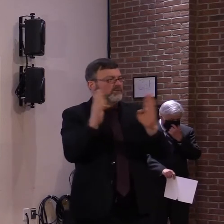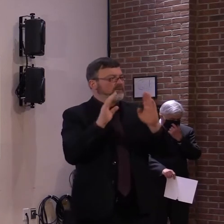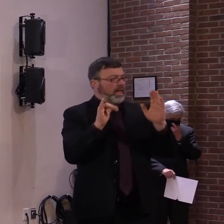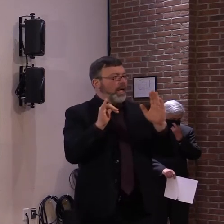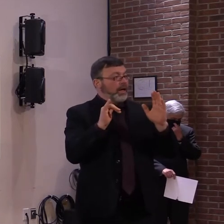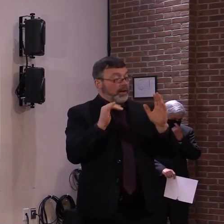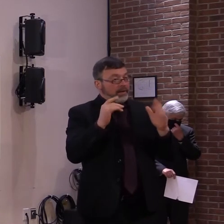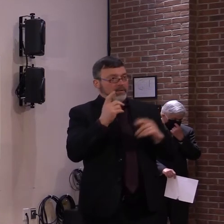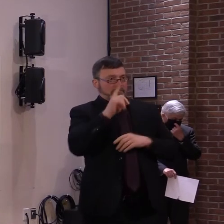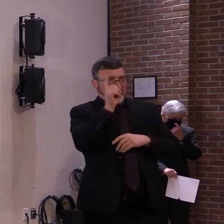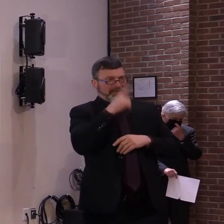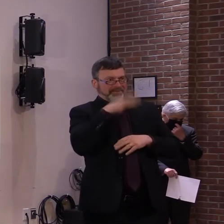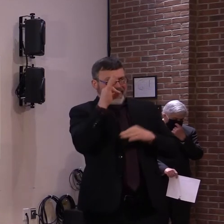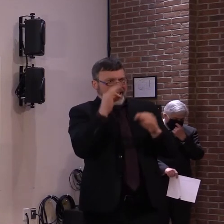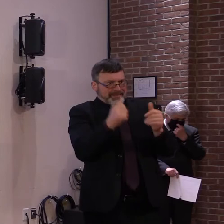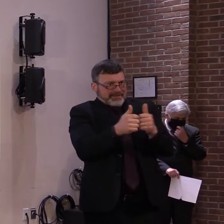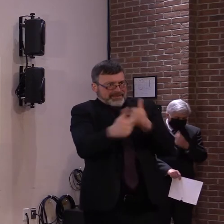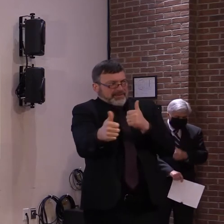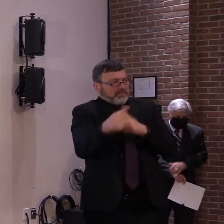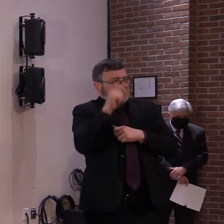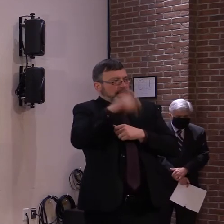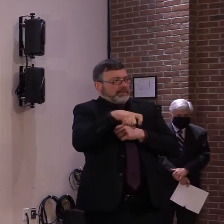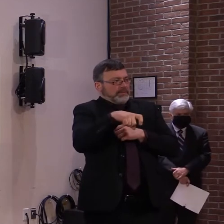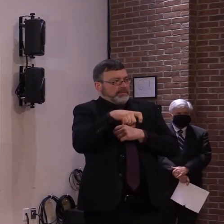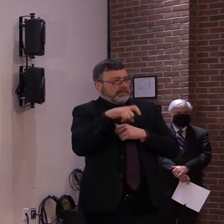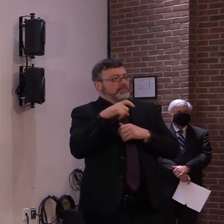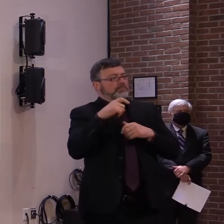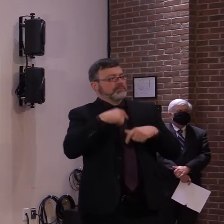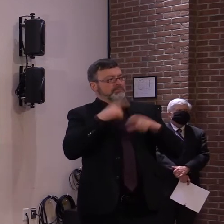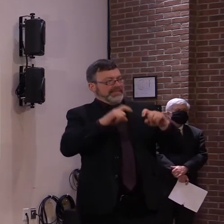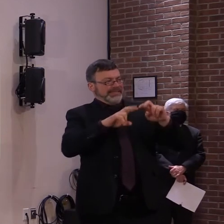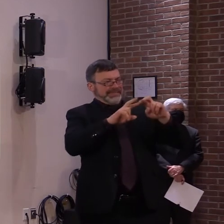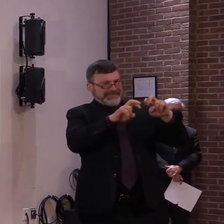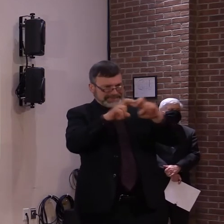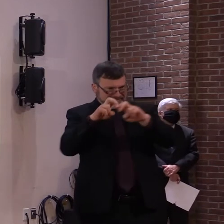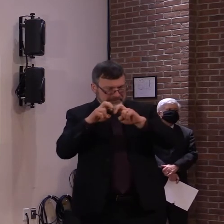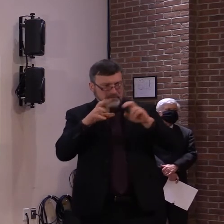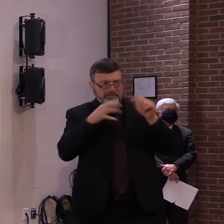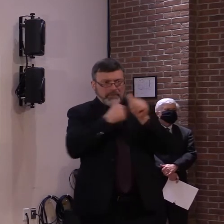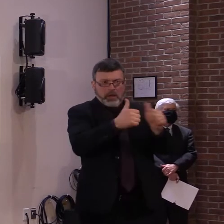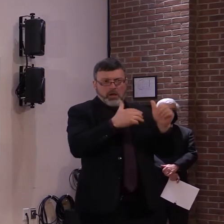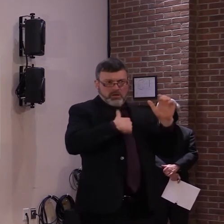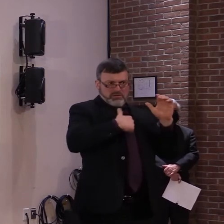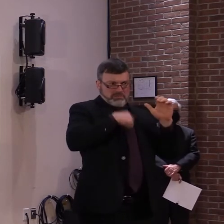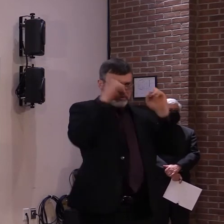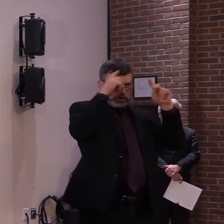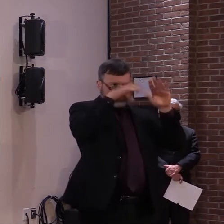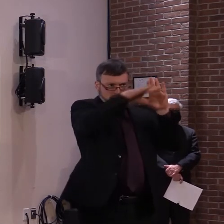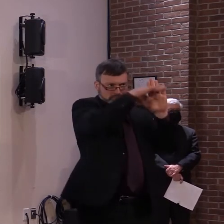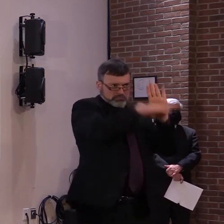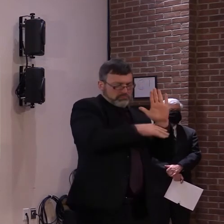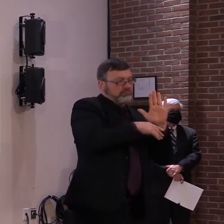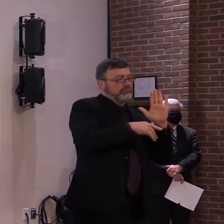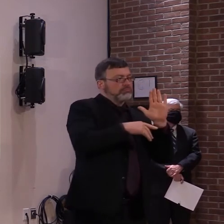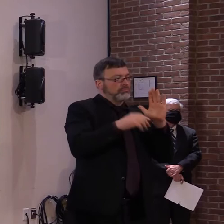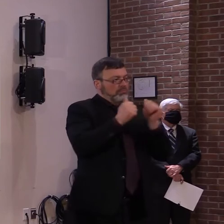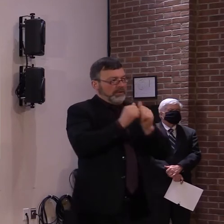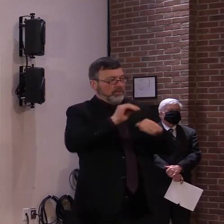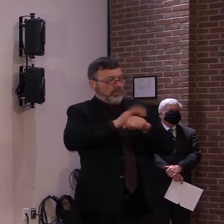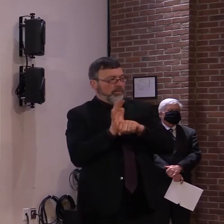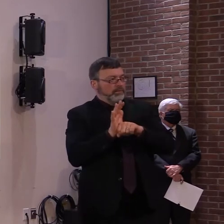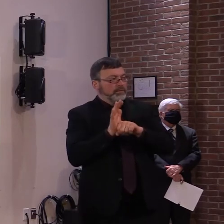I would make the observation, um, that our guidance has always been reflective of our specific context in the state. So